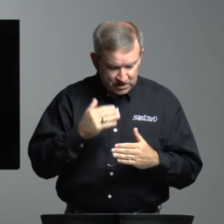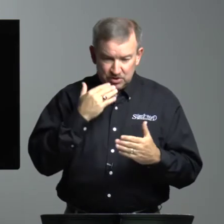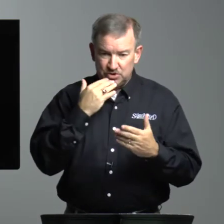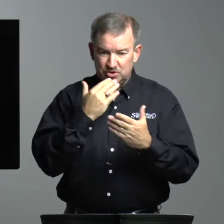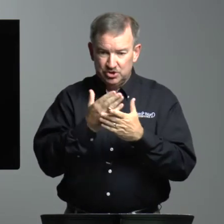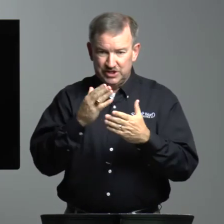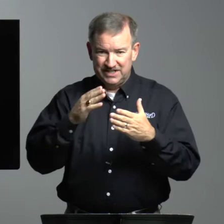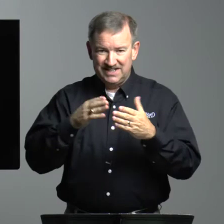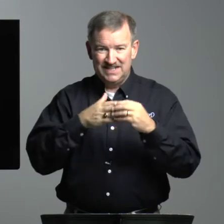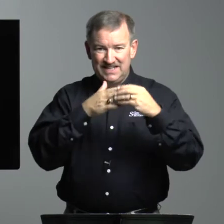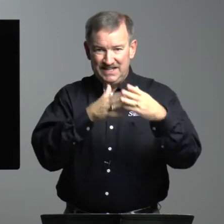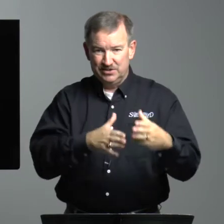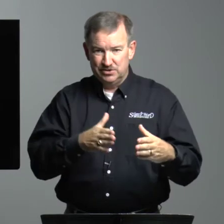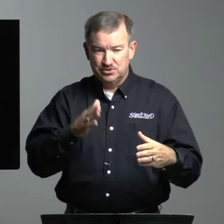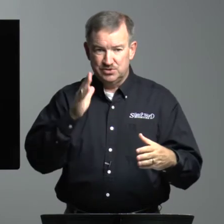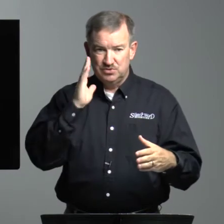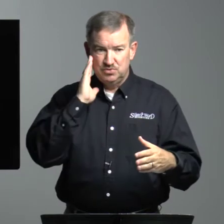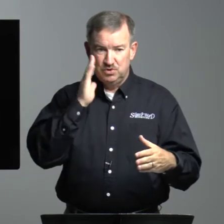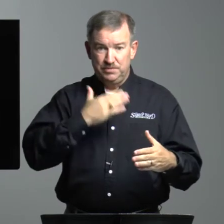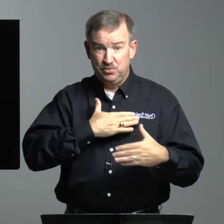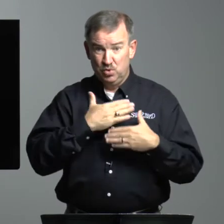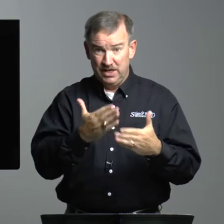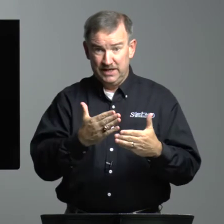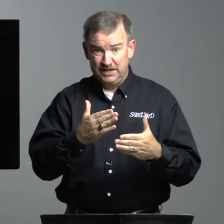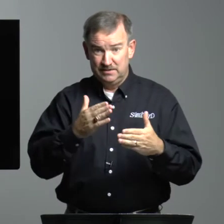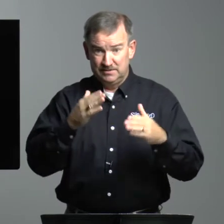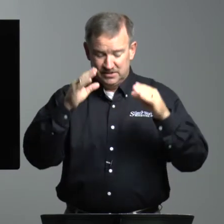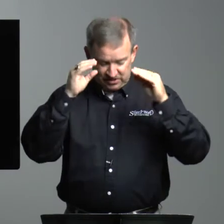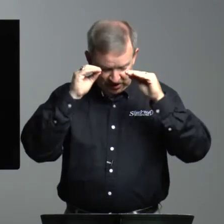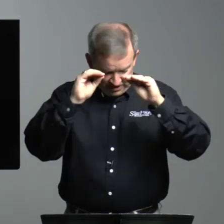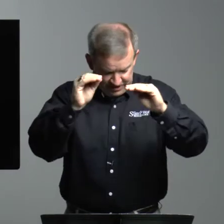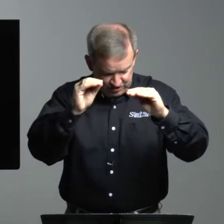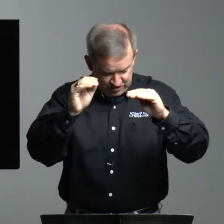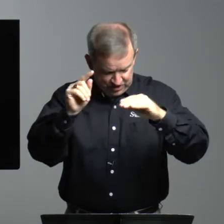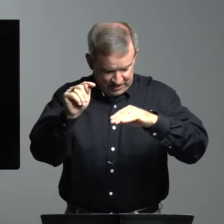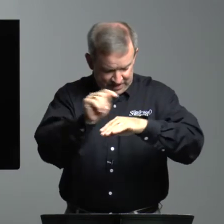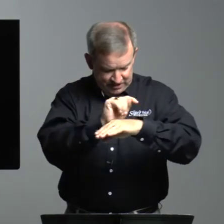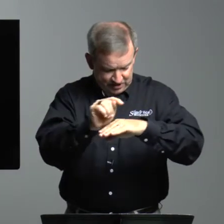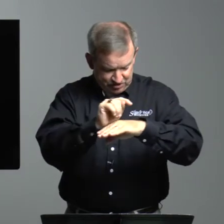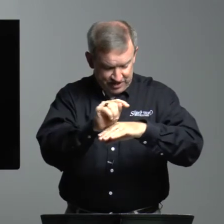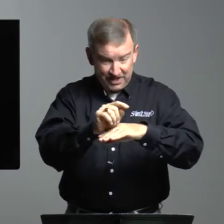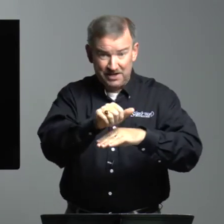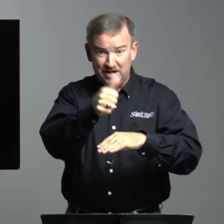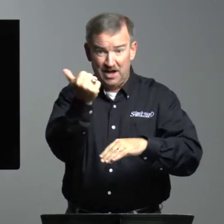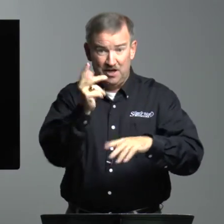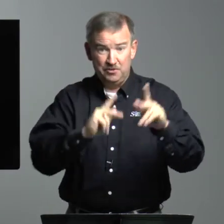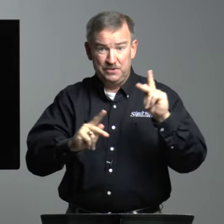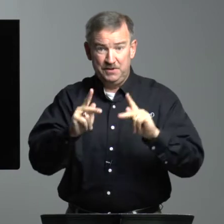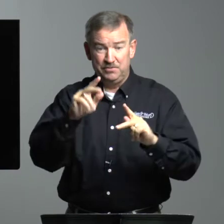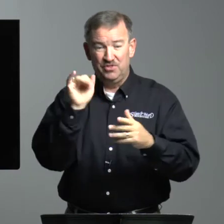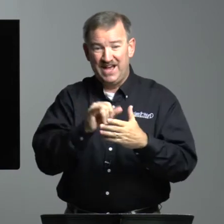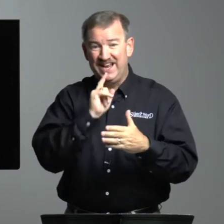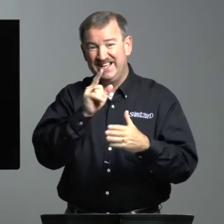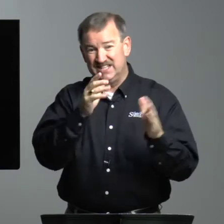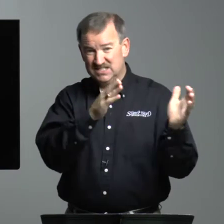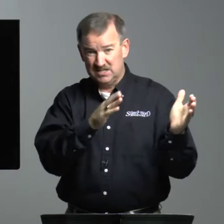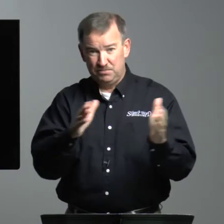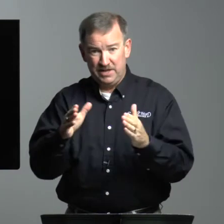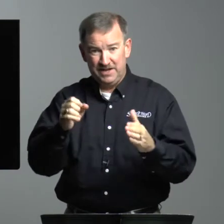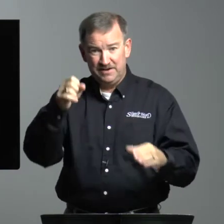Good leaders will be willing to teach and to train other people. That is the plan